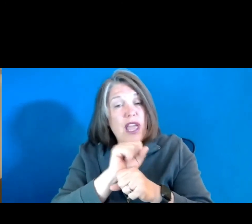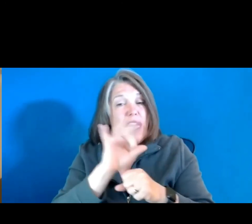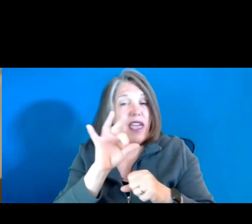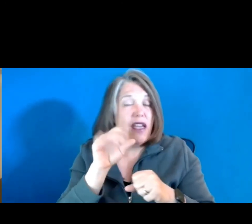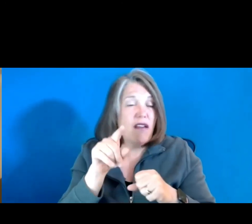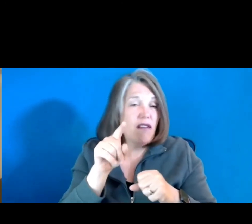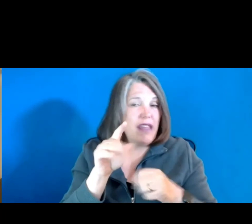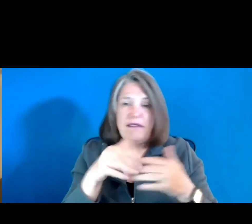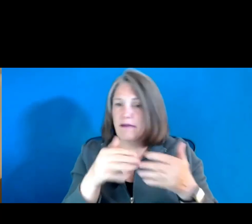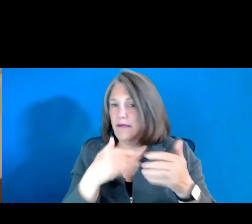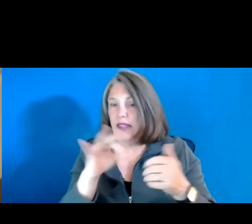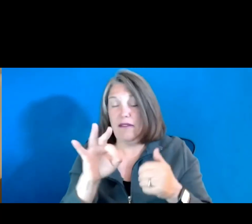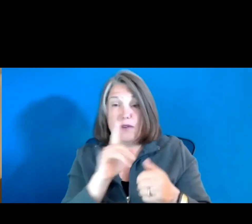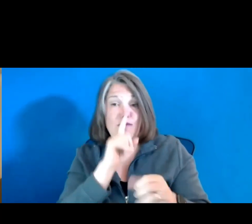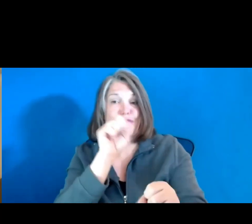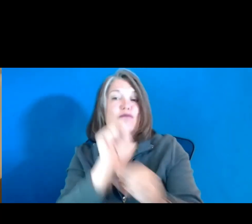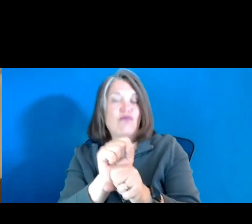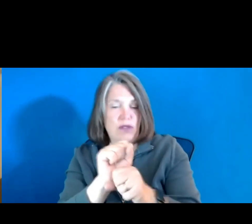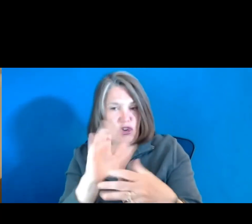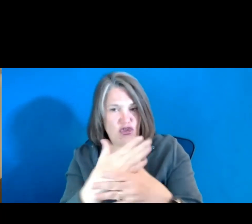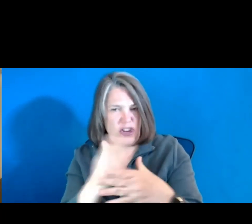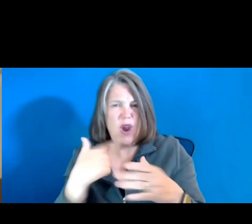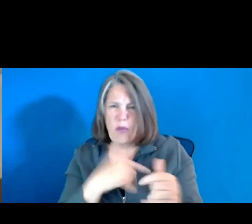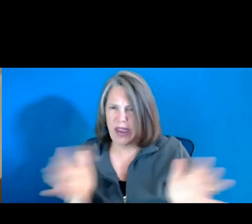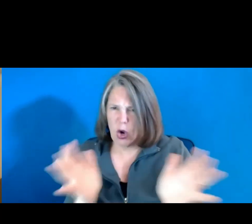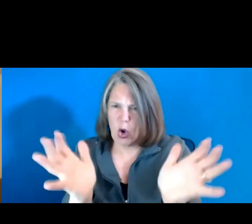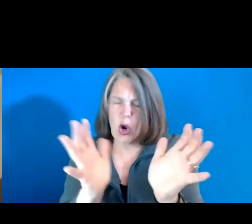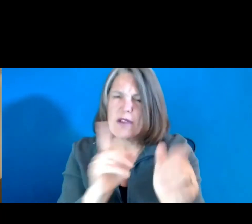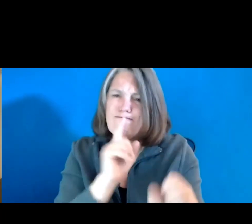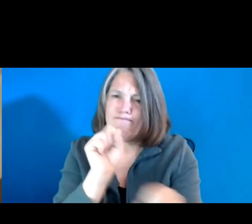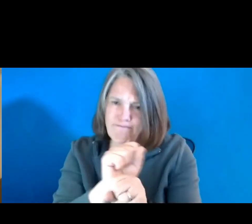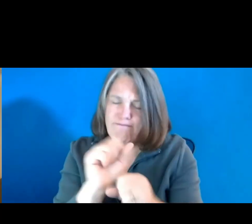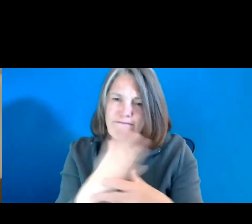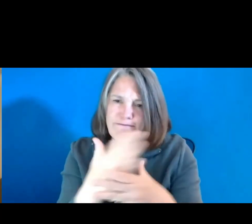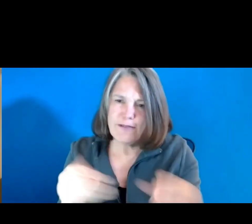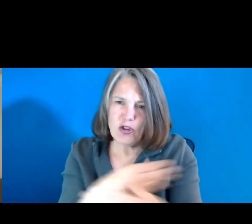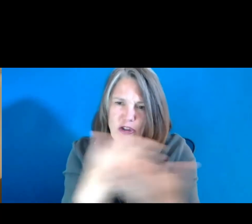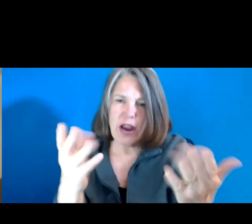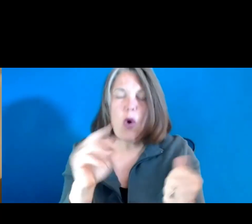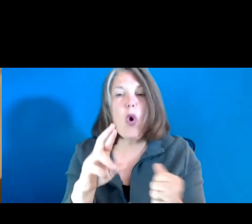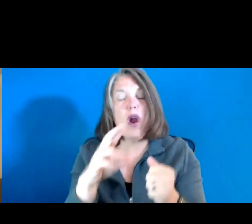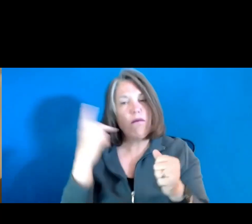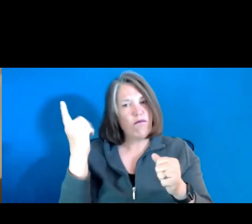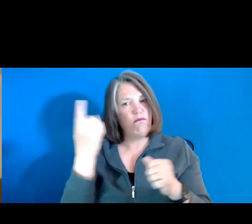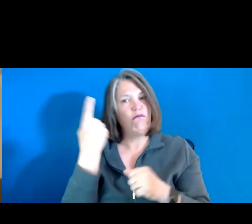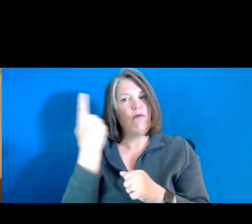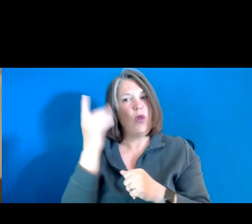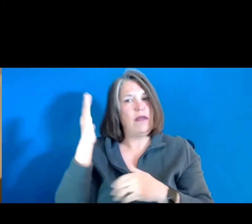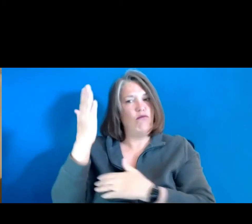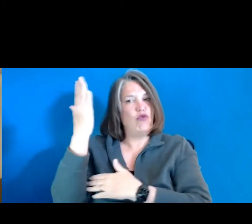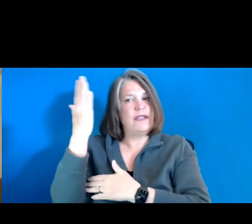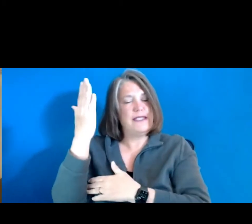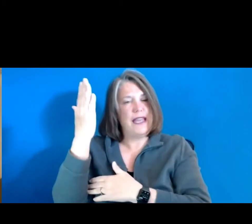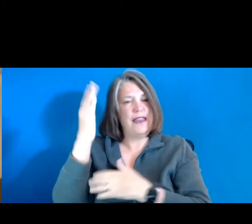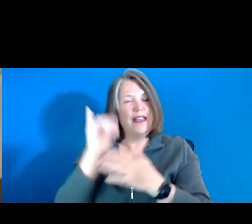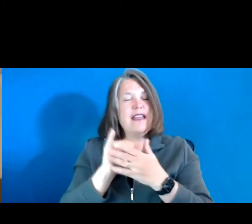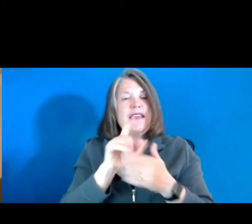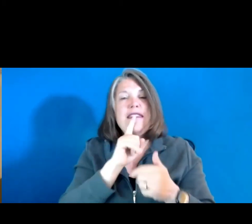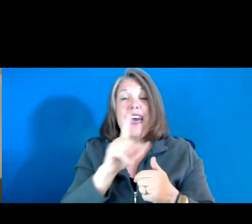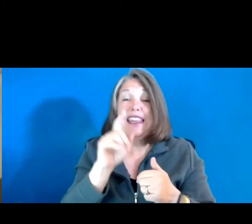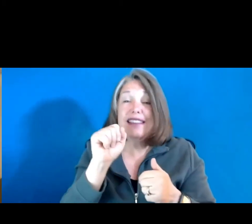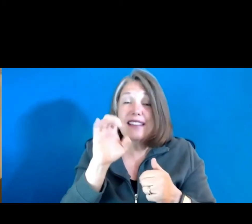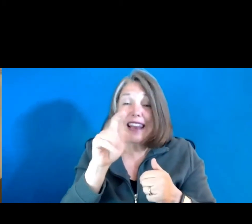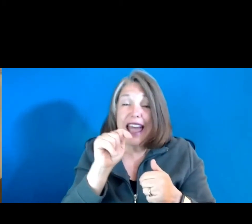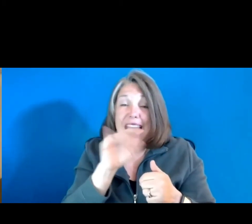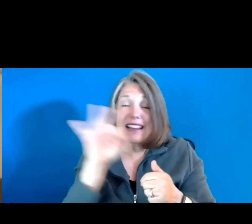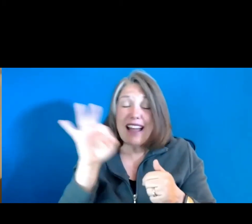literally share it, which we encourage, or just present it, is an act of collaboration